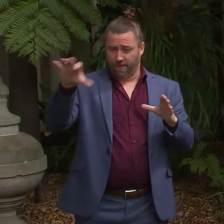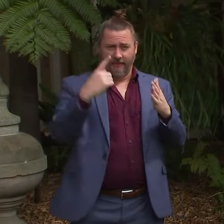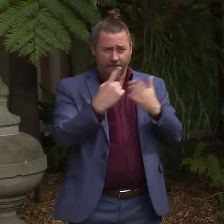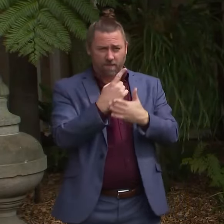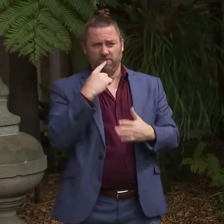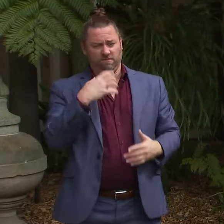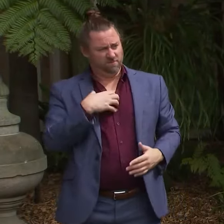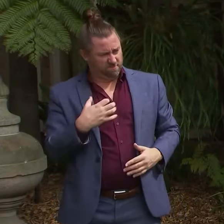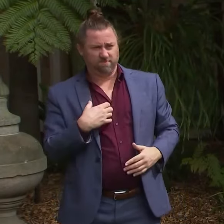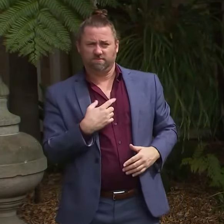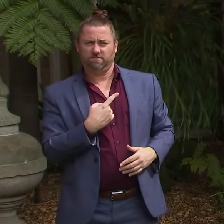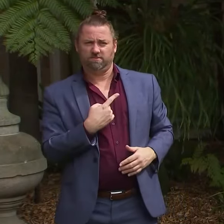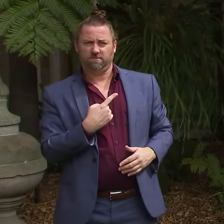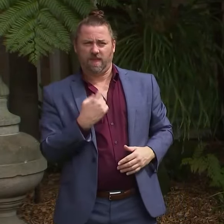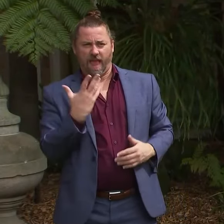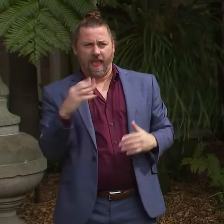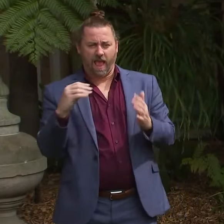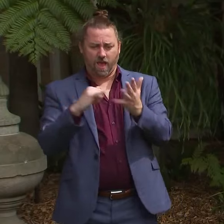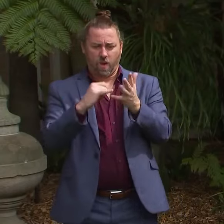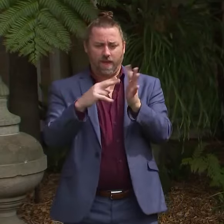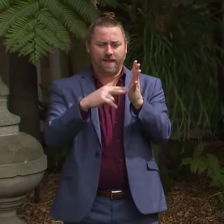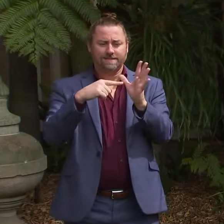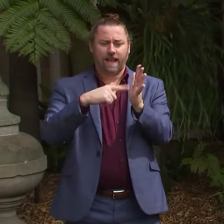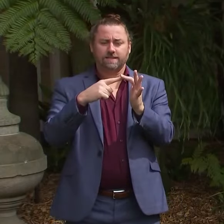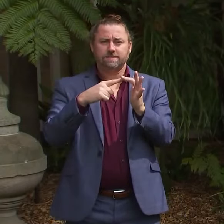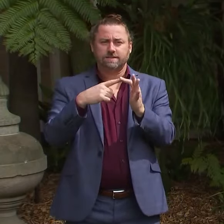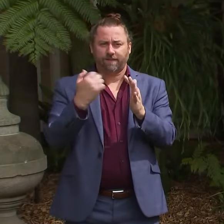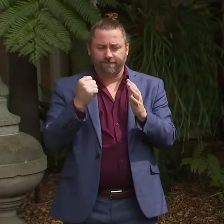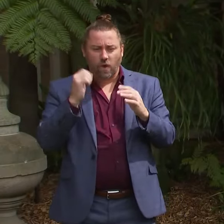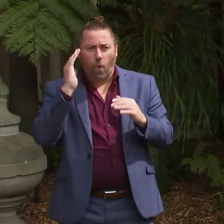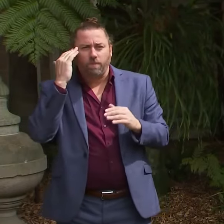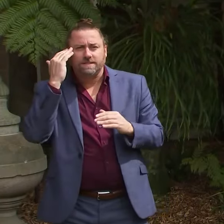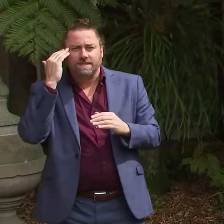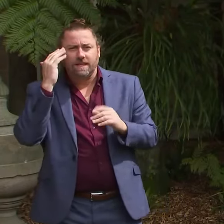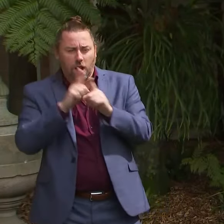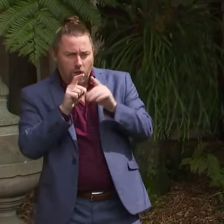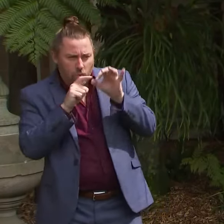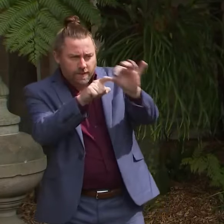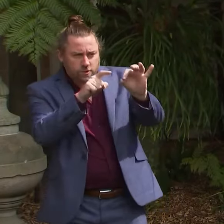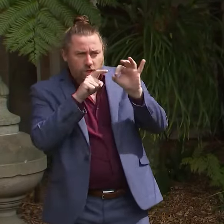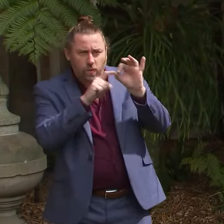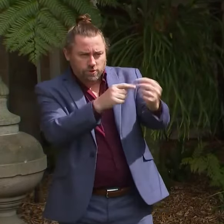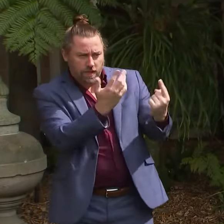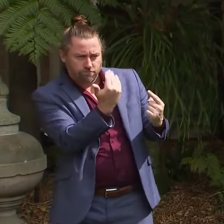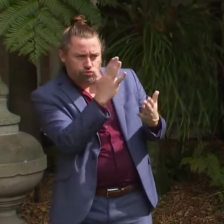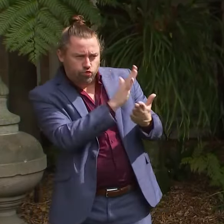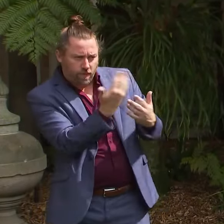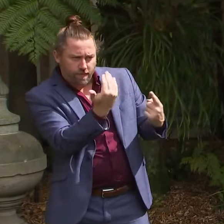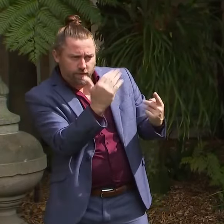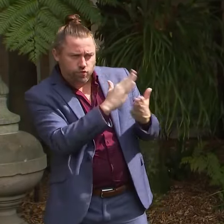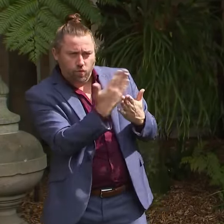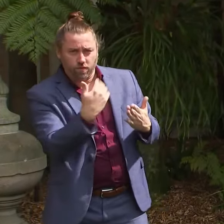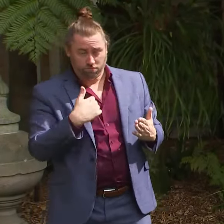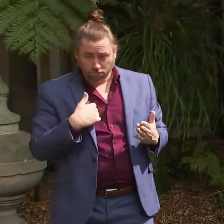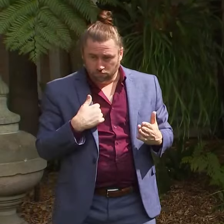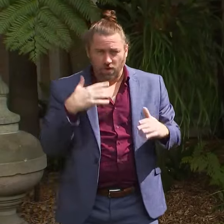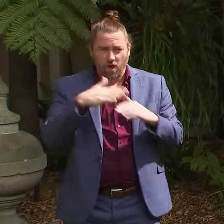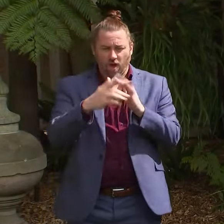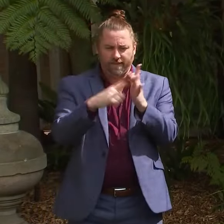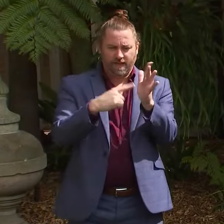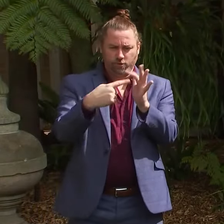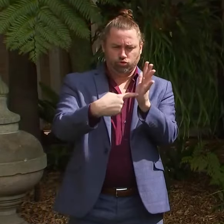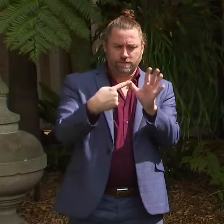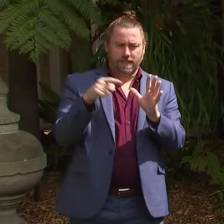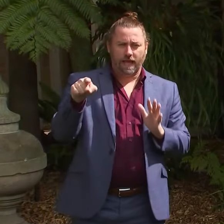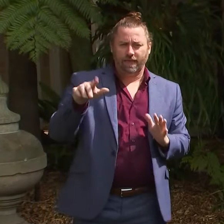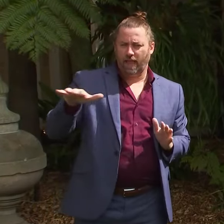little bit surprised it's had to come out of a Senate committee, uh, questioning, as I understand it, around Jeddah Gardens for